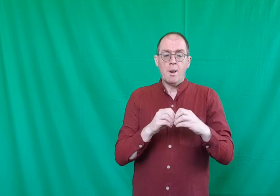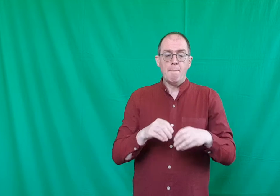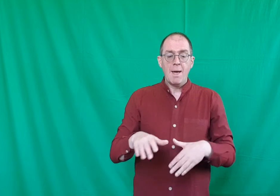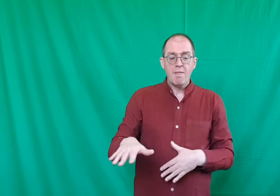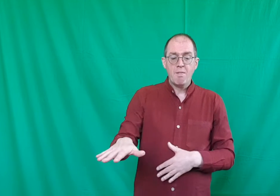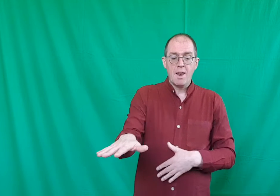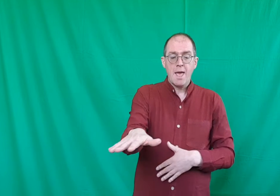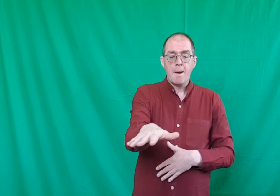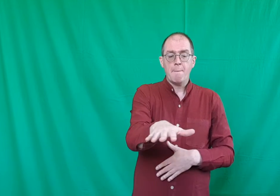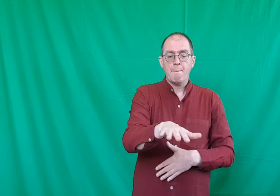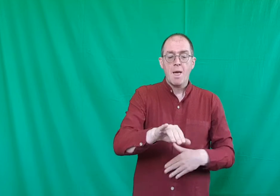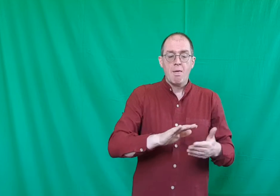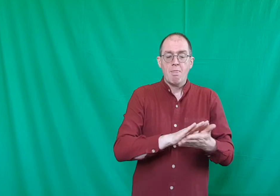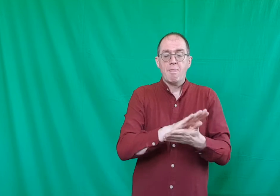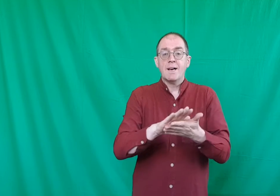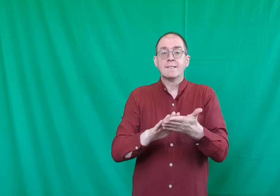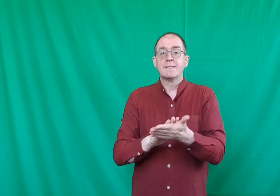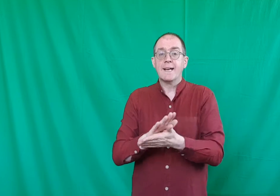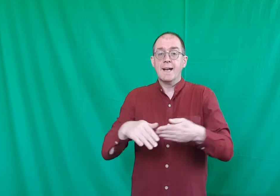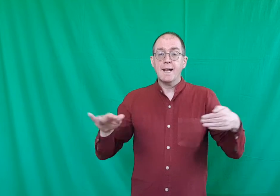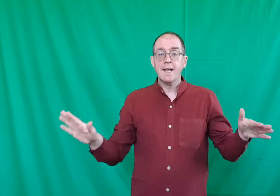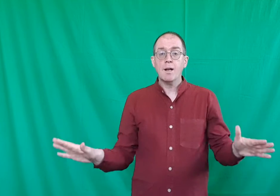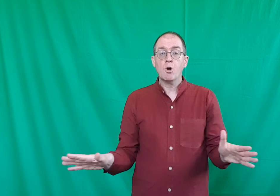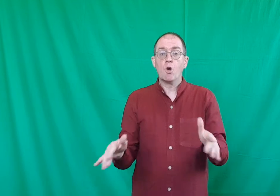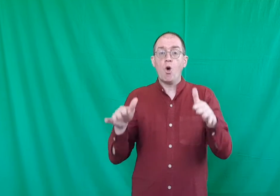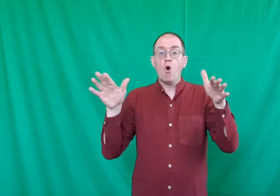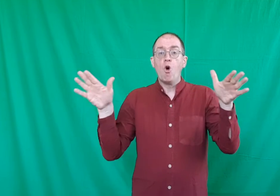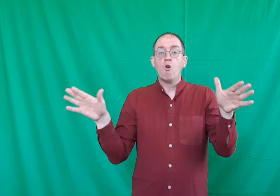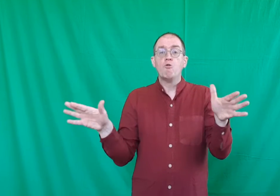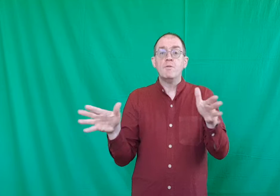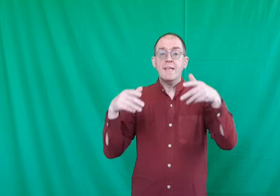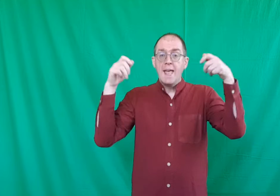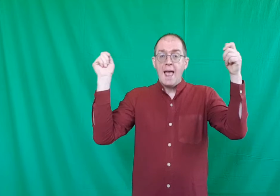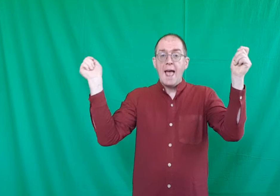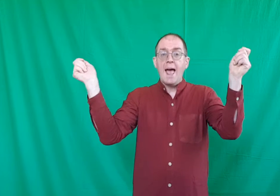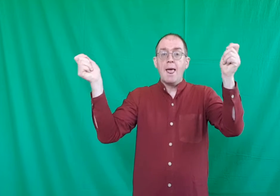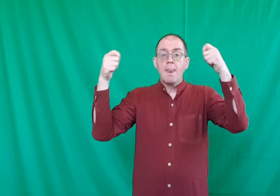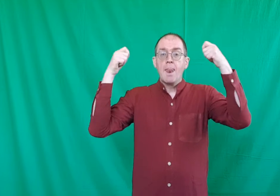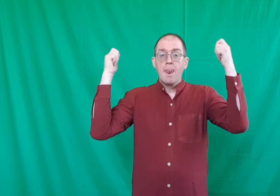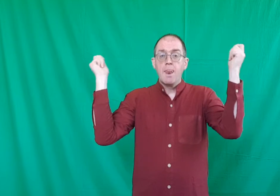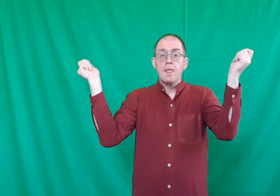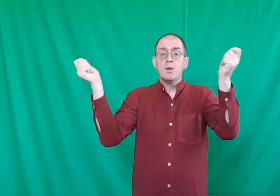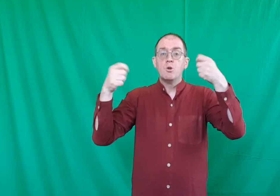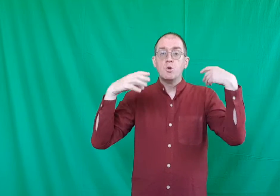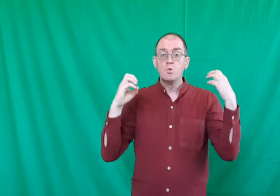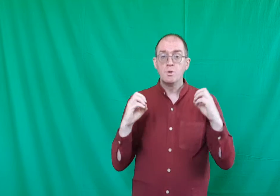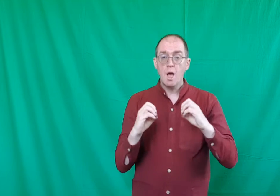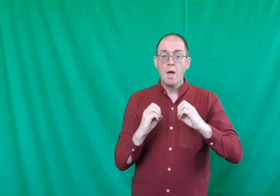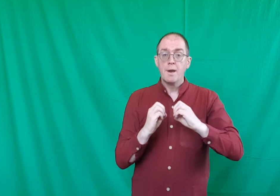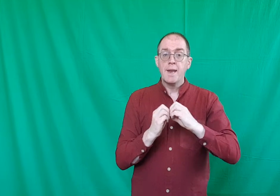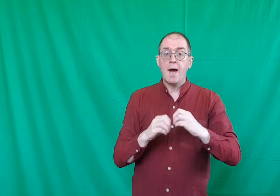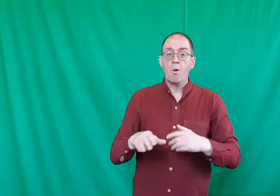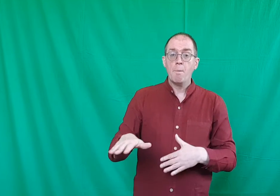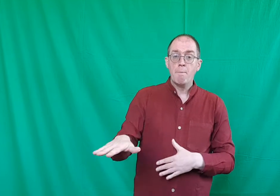in Bethlehem. They're singing, glory, hallelujah. Down in